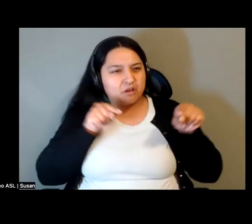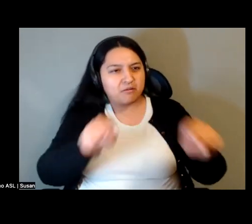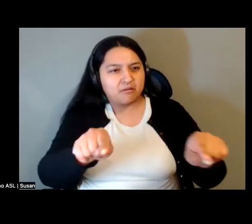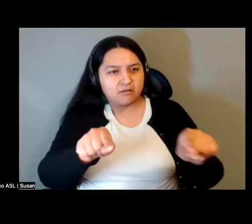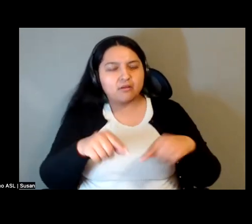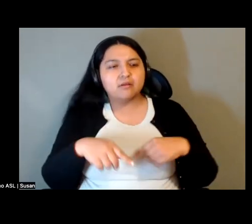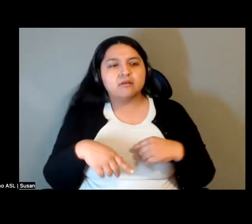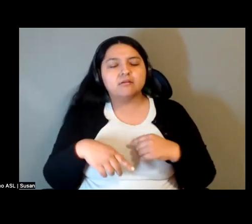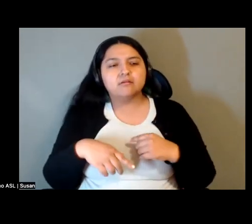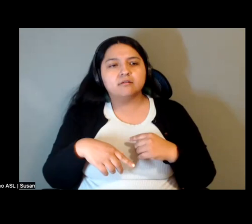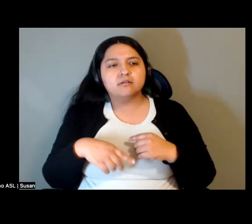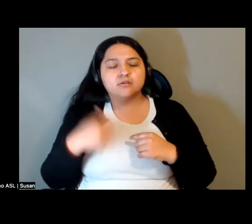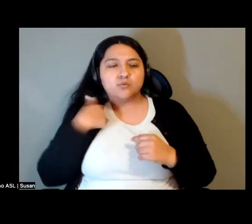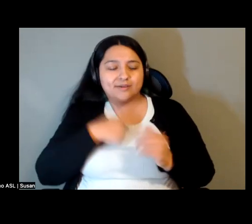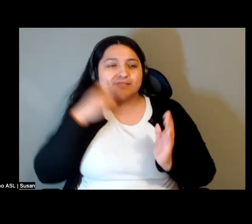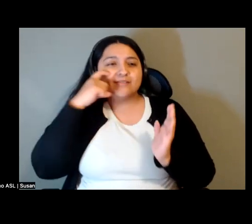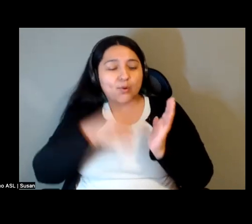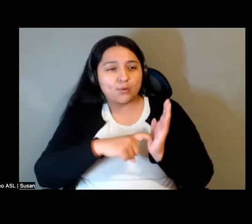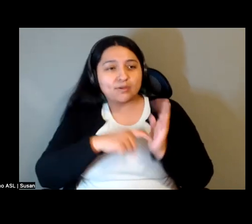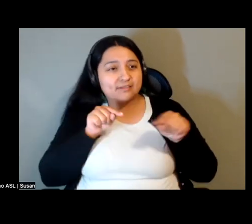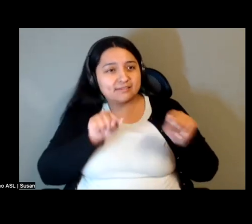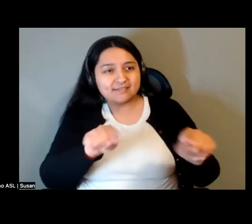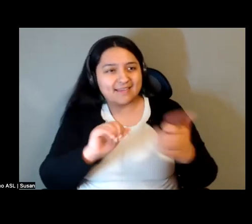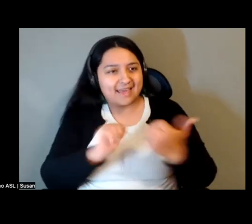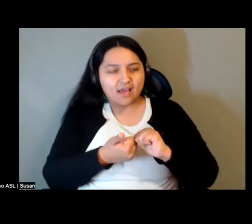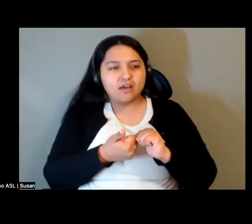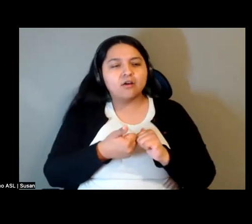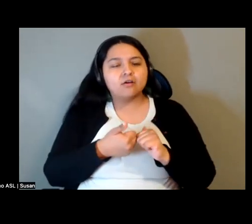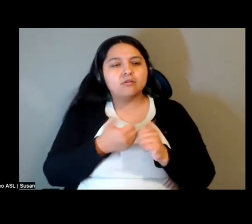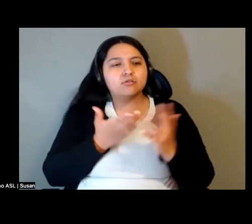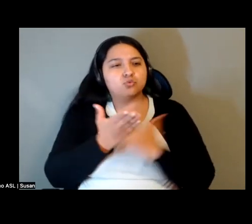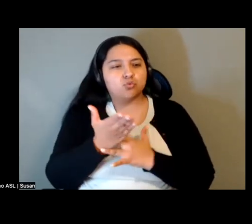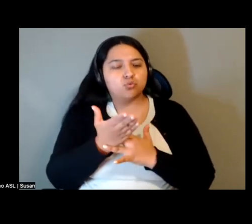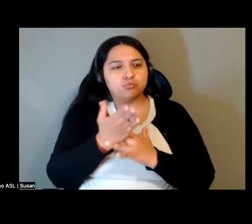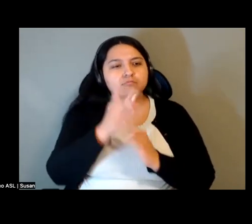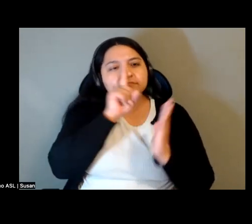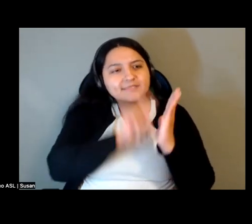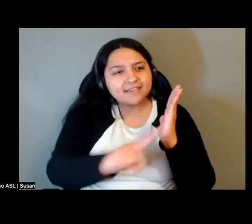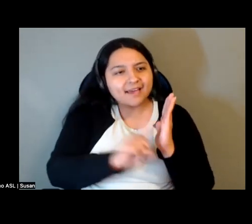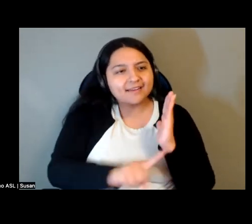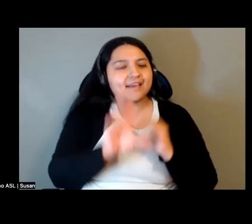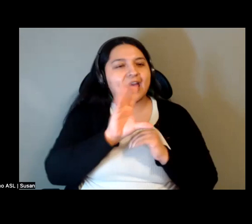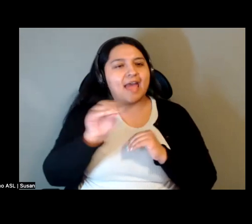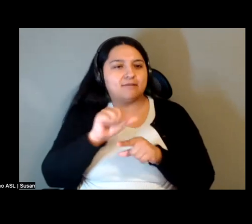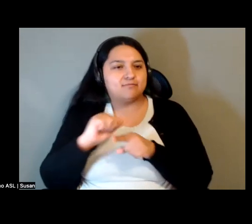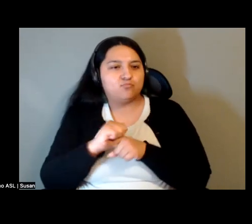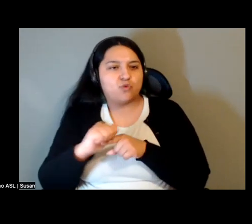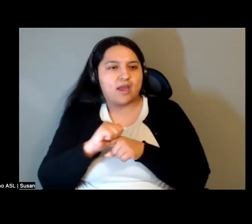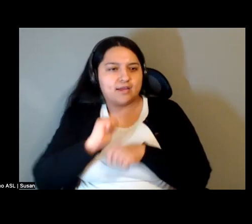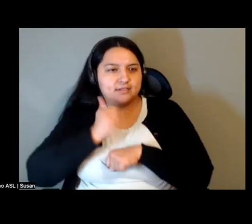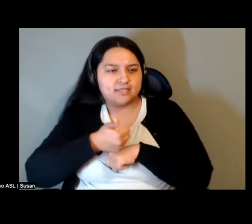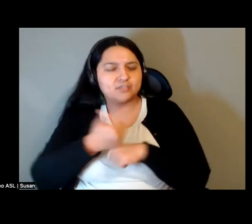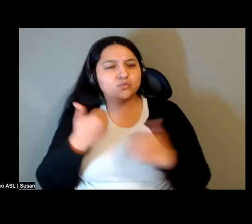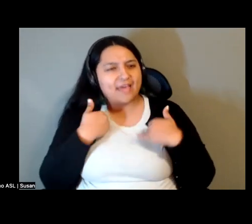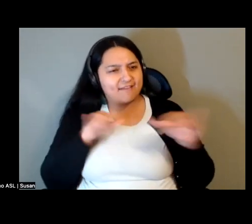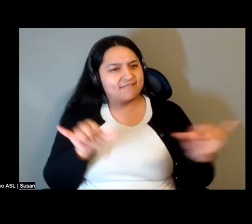both a combination of study and practice and found, you know, to have some similar sources, but also a